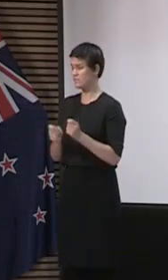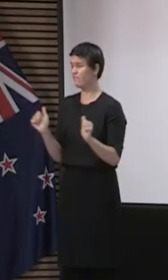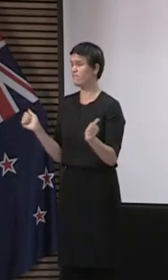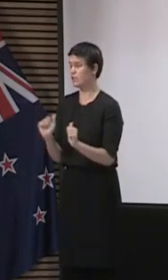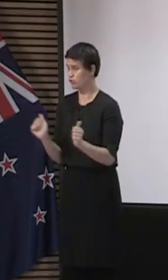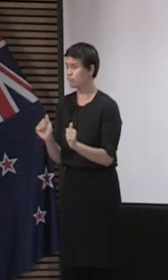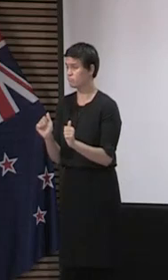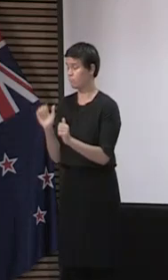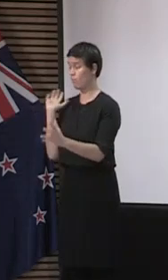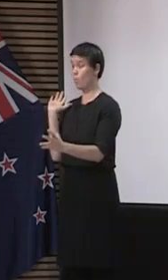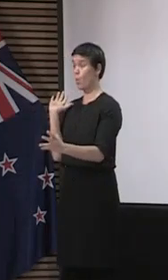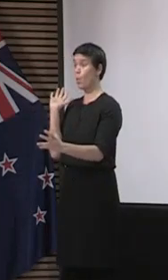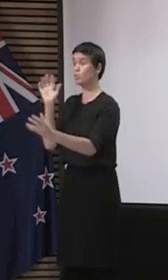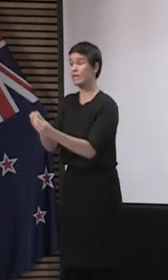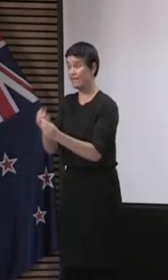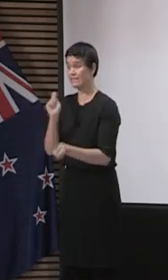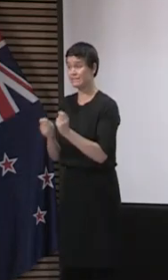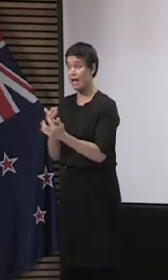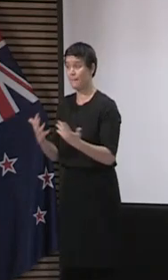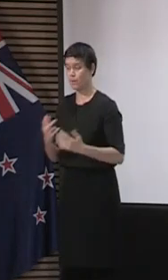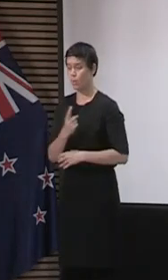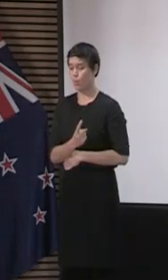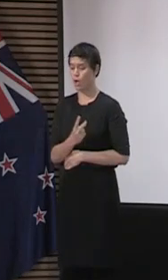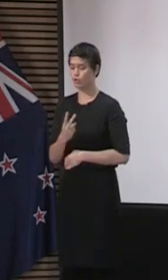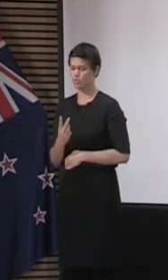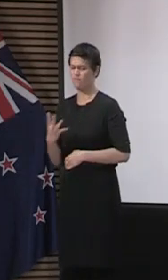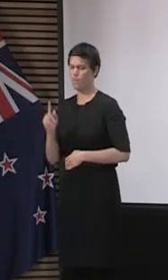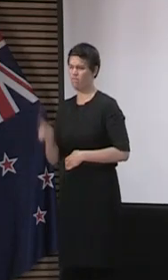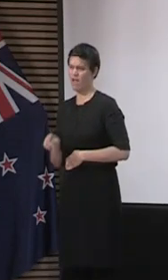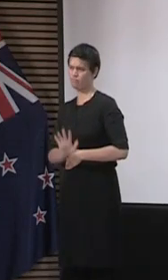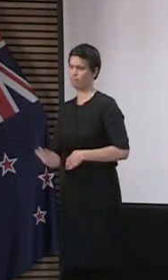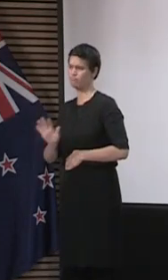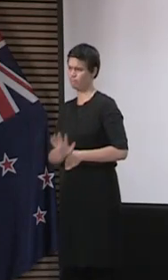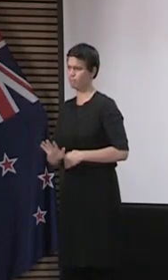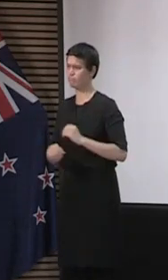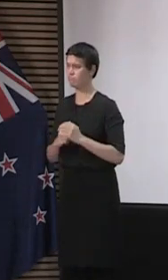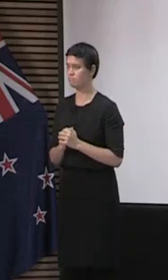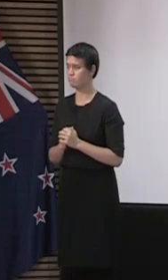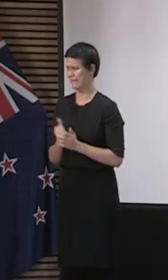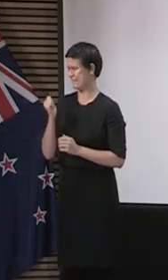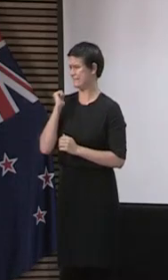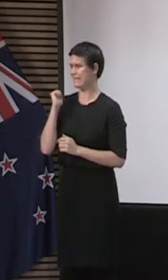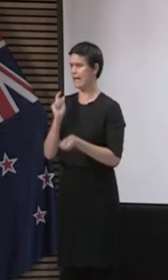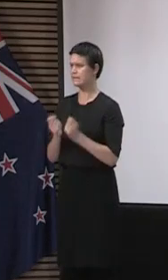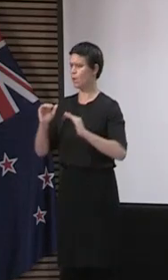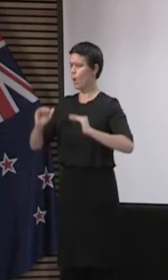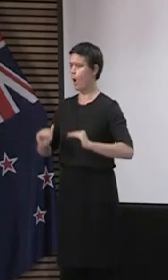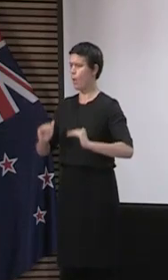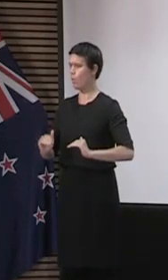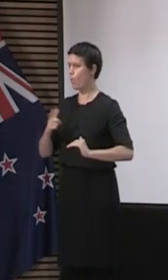,920 and the lower number of tests yesterday, as you will know, fits the pattern we do see on weekends.